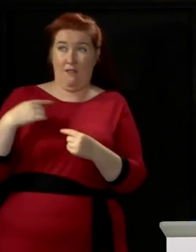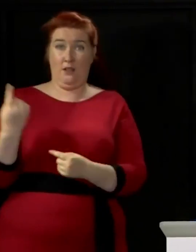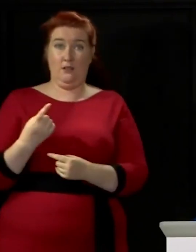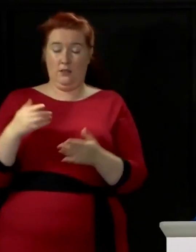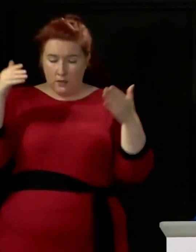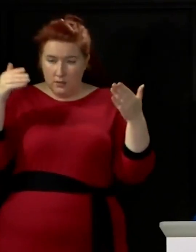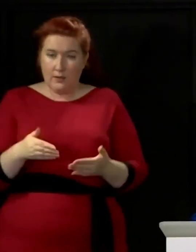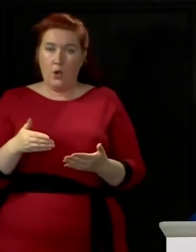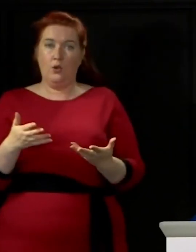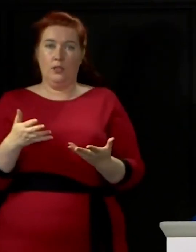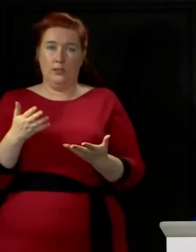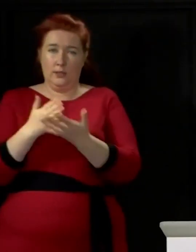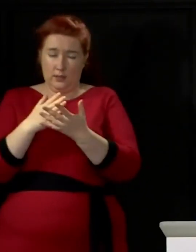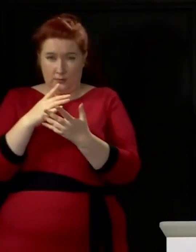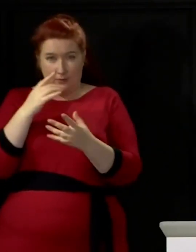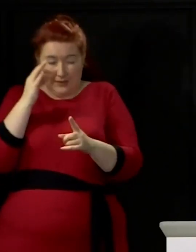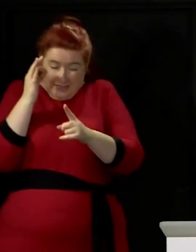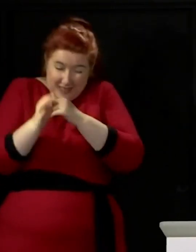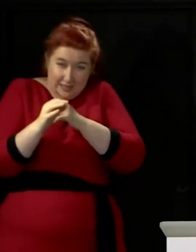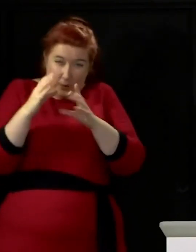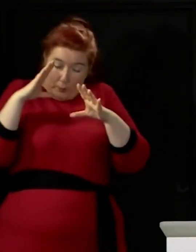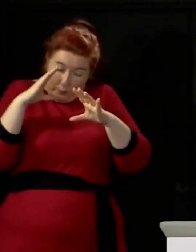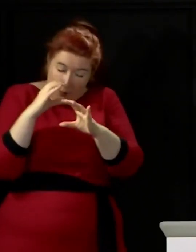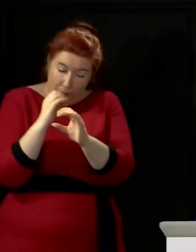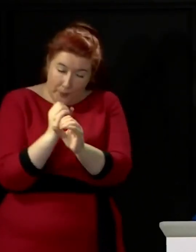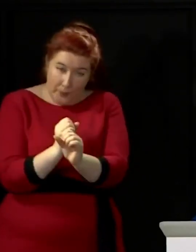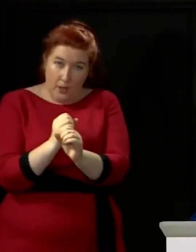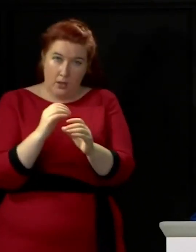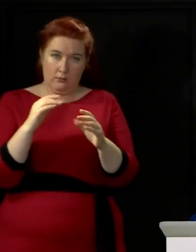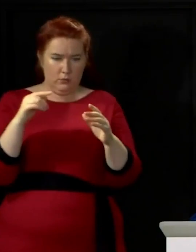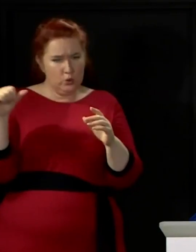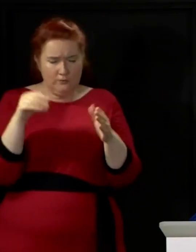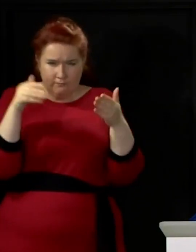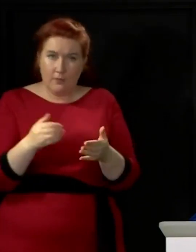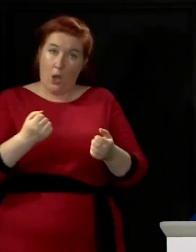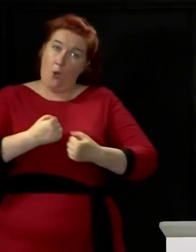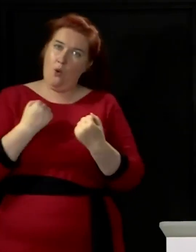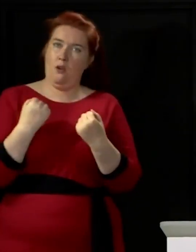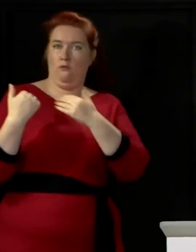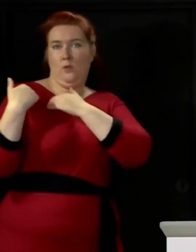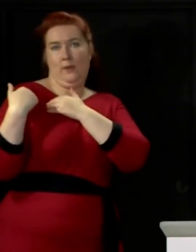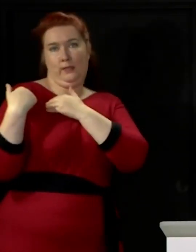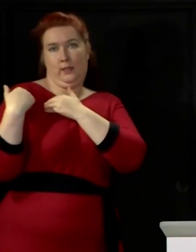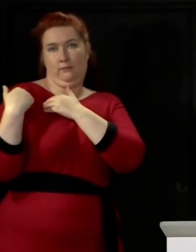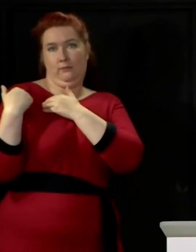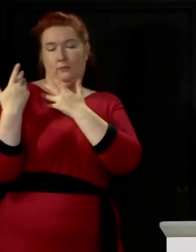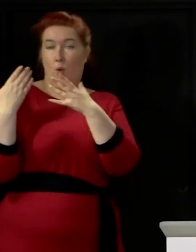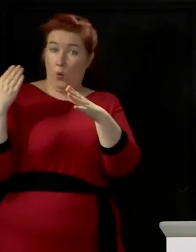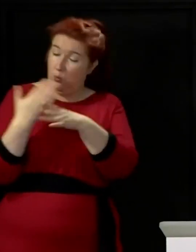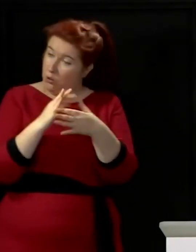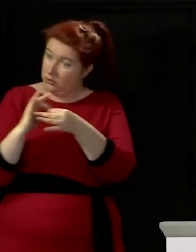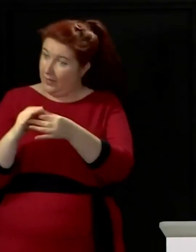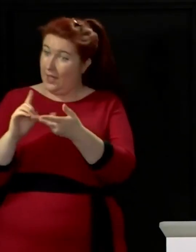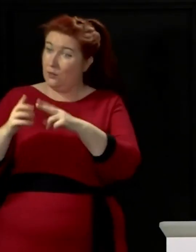with an absolute laser-like focus on what we need to do within our own responsibilities and working together where necessary